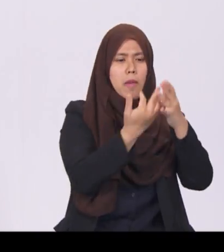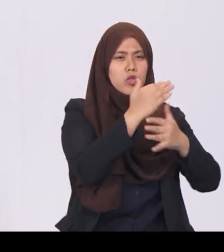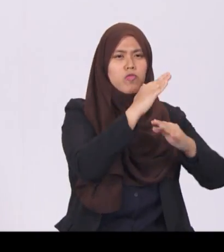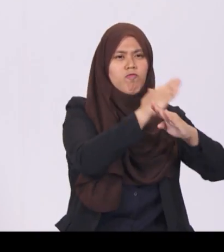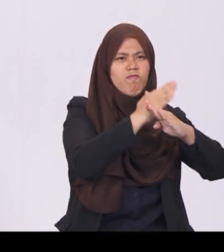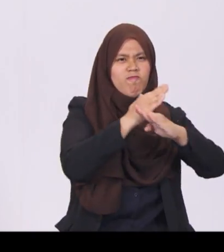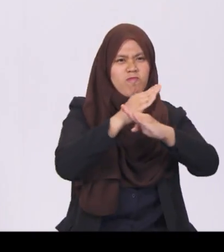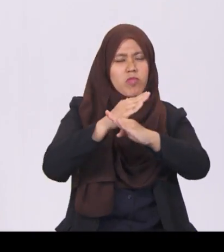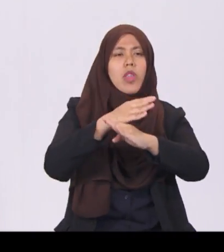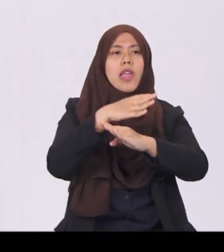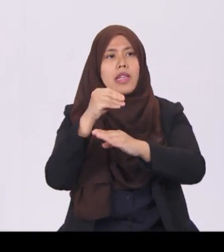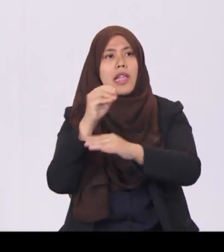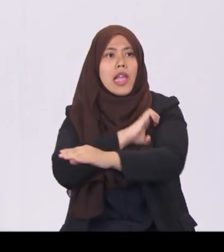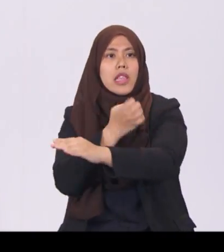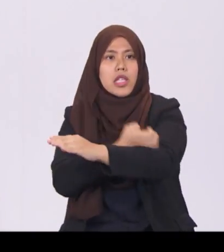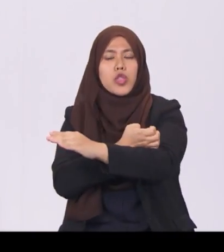will evaluate this rigorously.